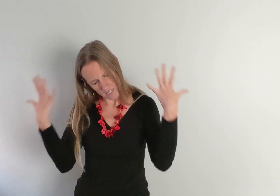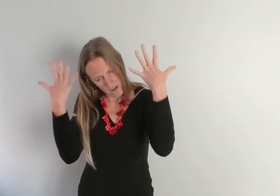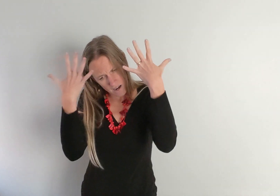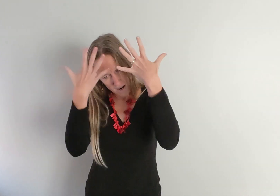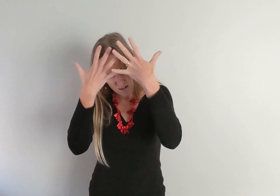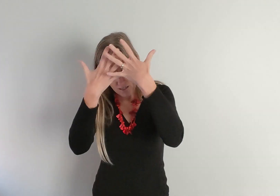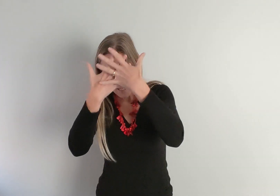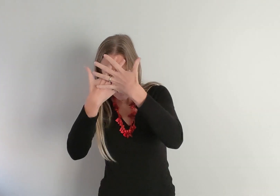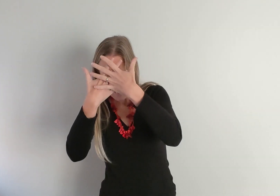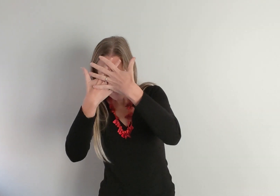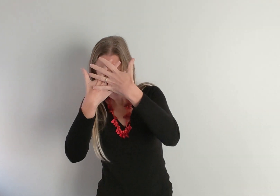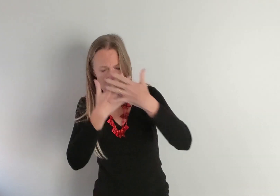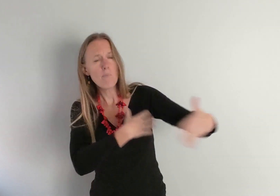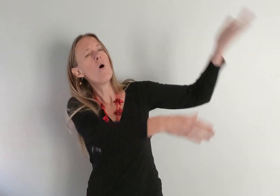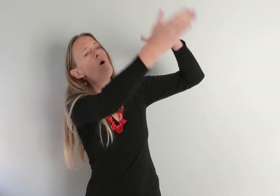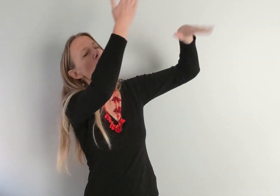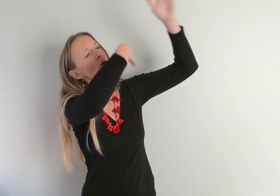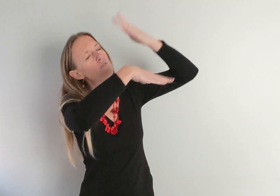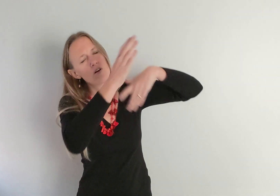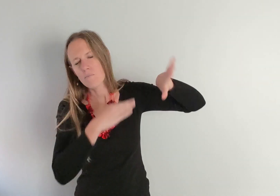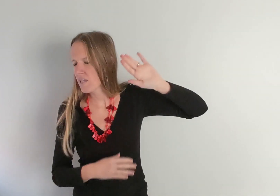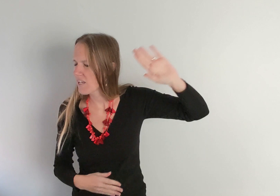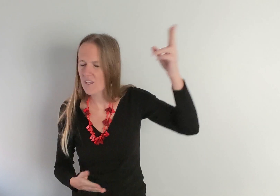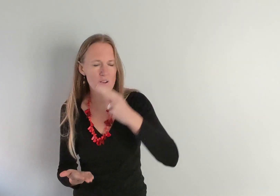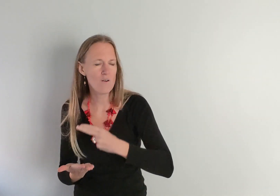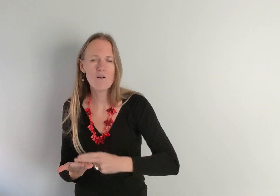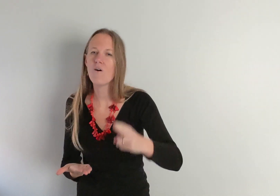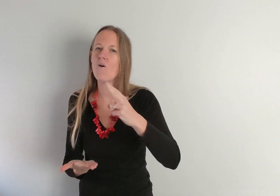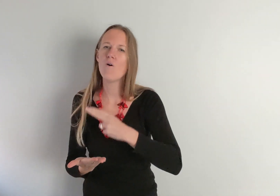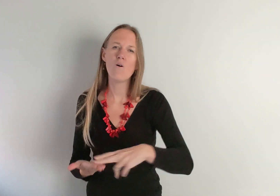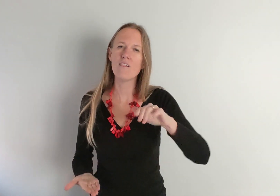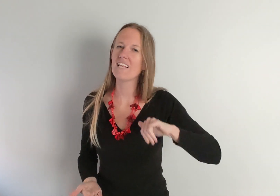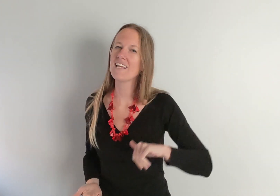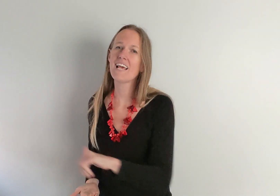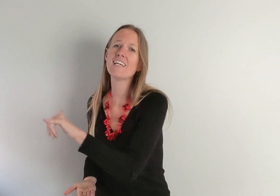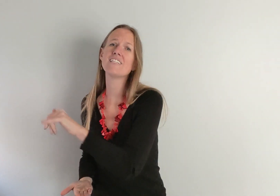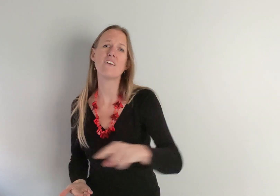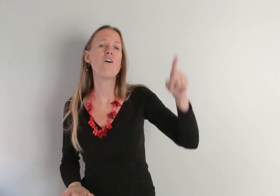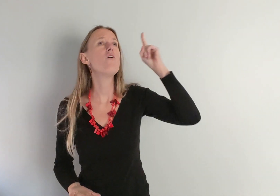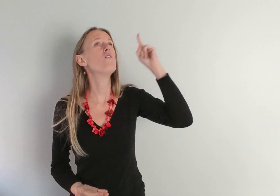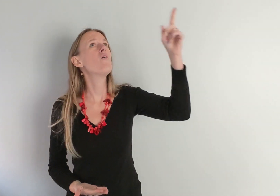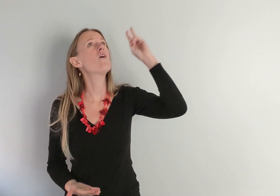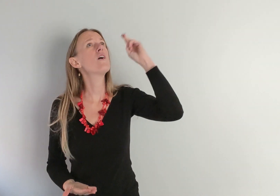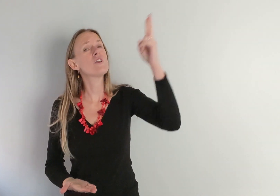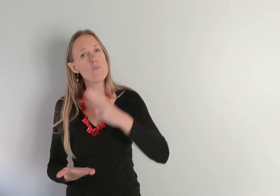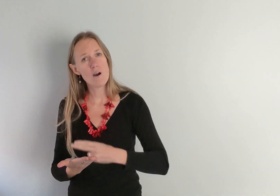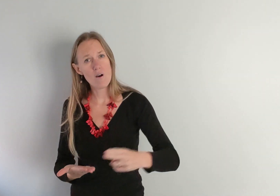darkness Pour over me Your holiness For You are